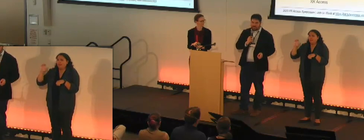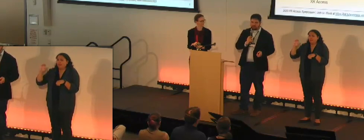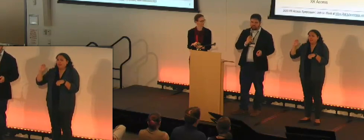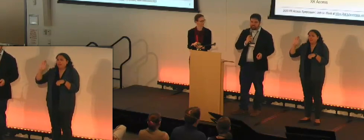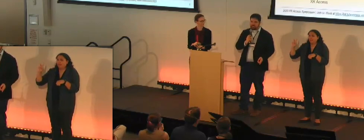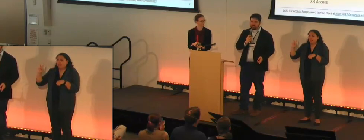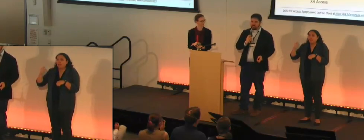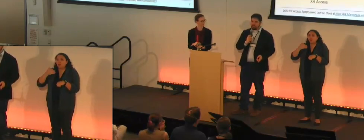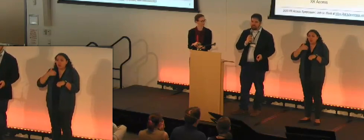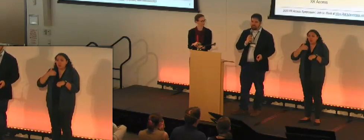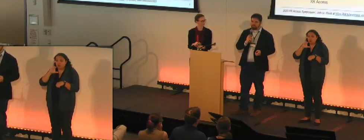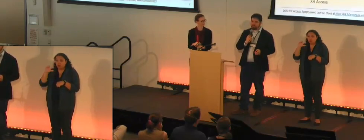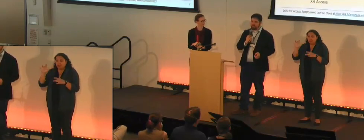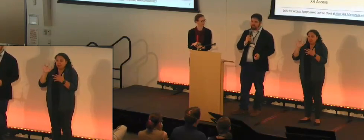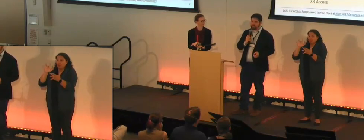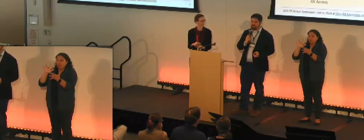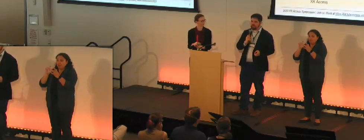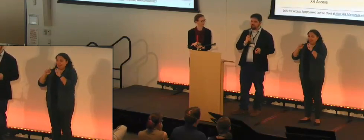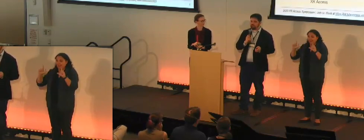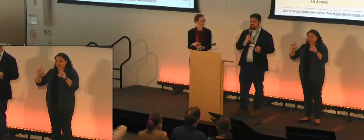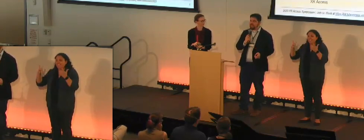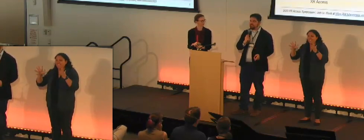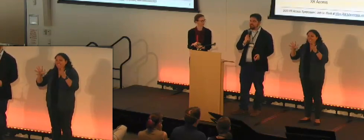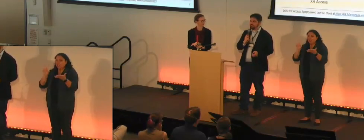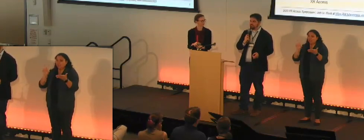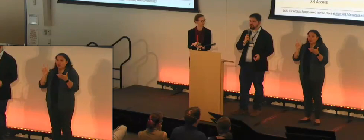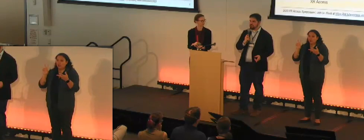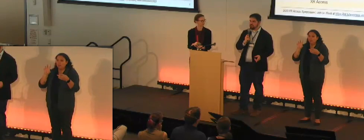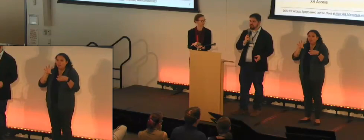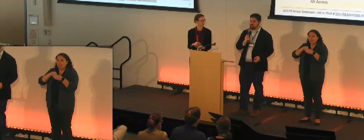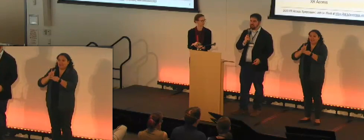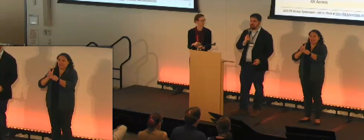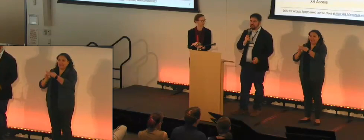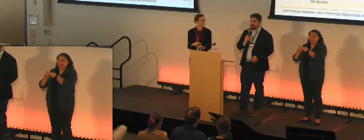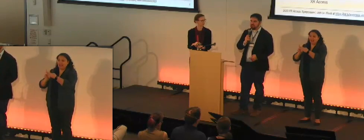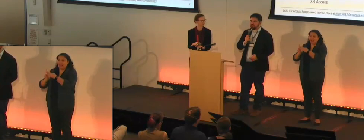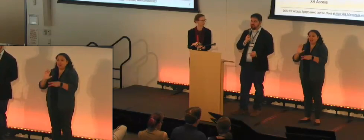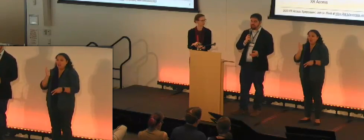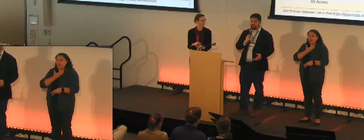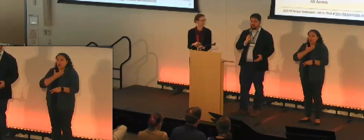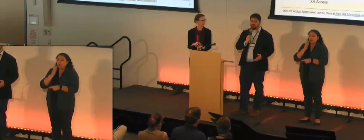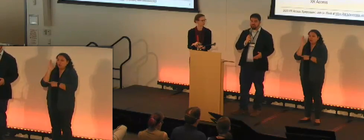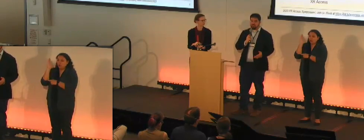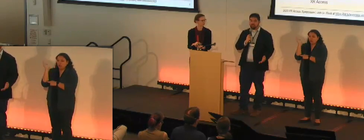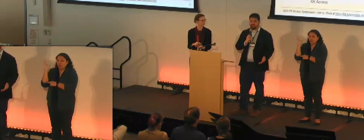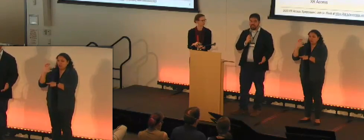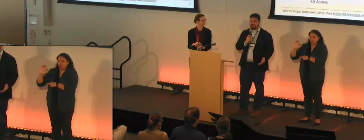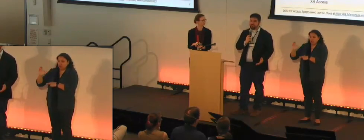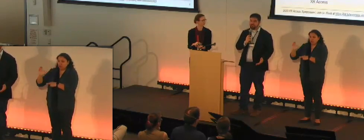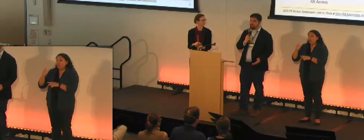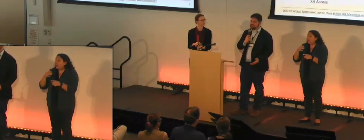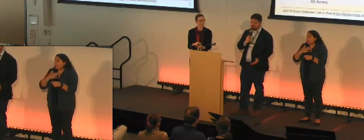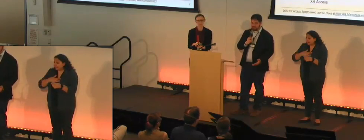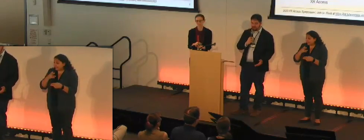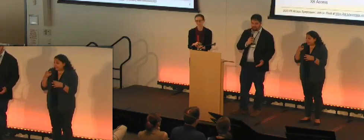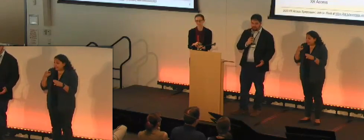a captions link that is pinned to Slack in our symposium channel. Speaking of which, join our Slack, you